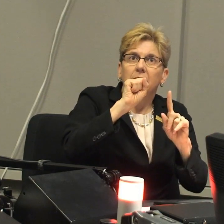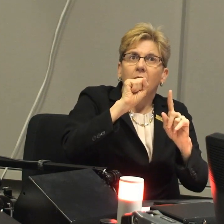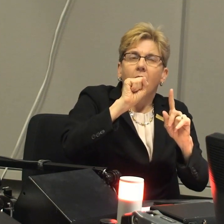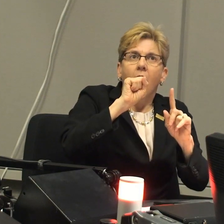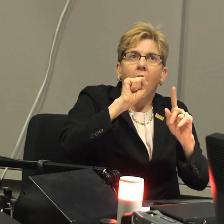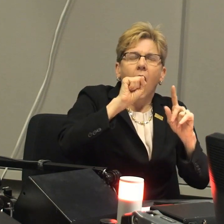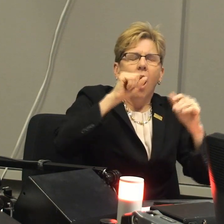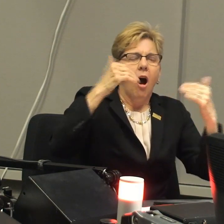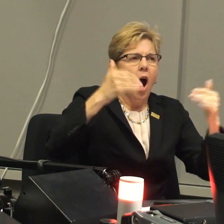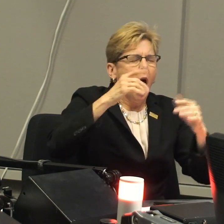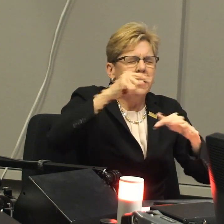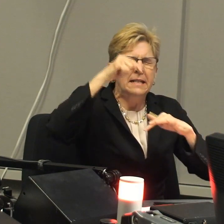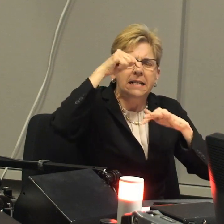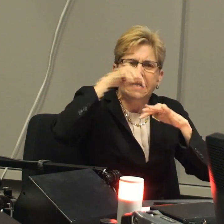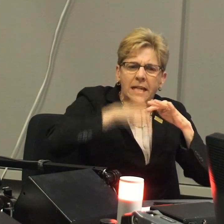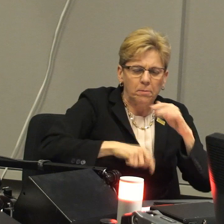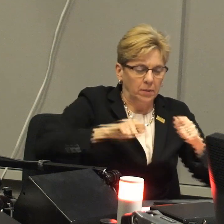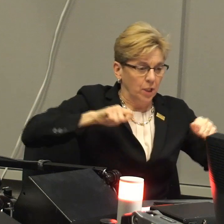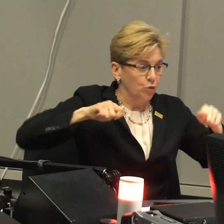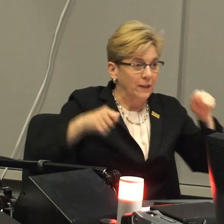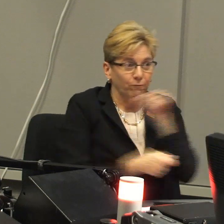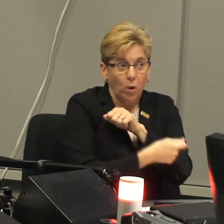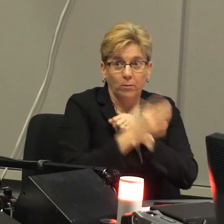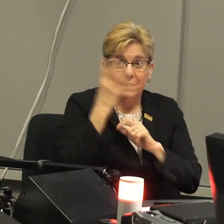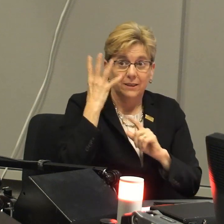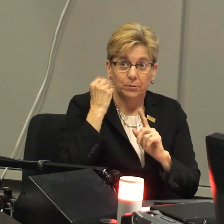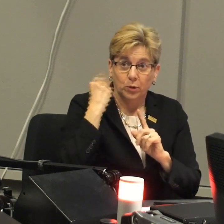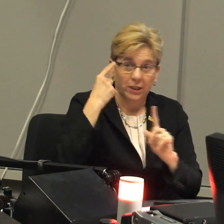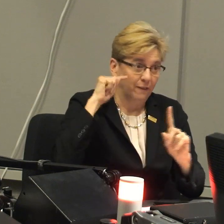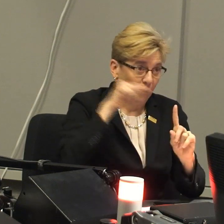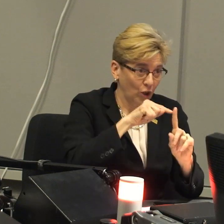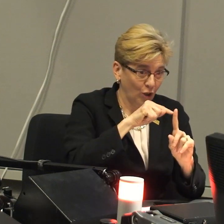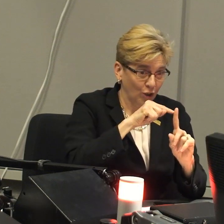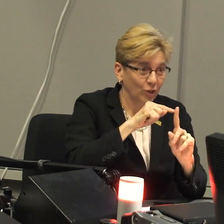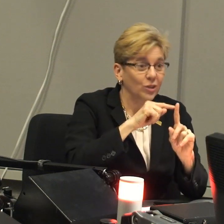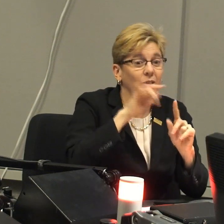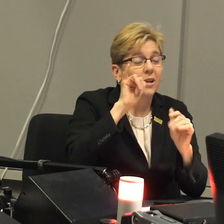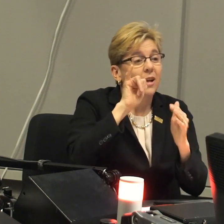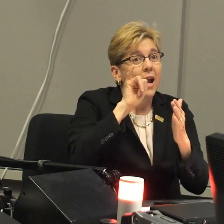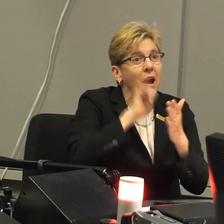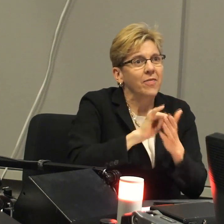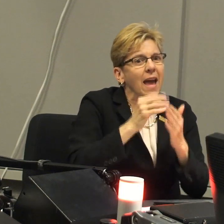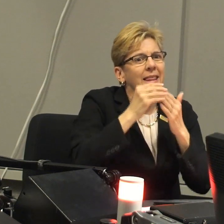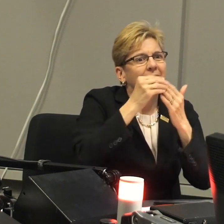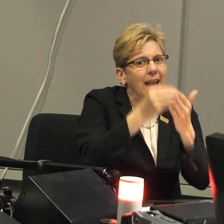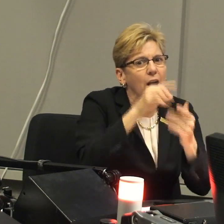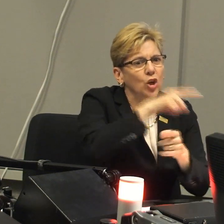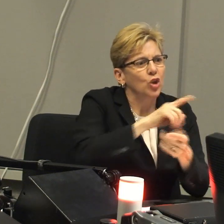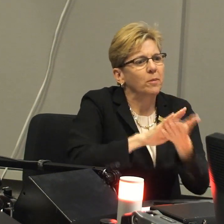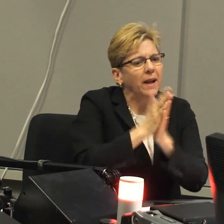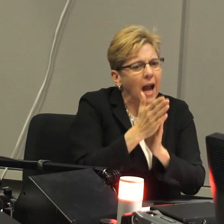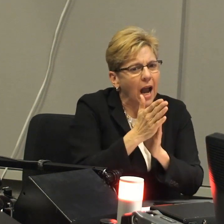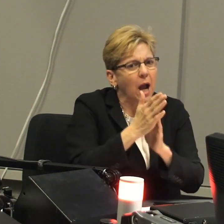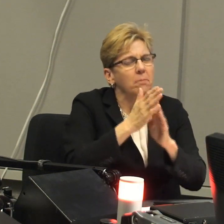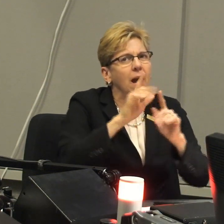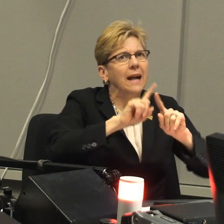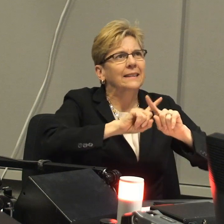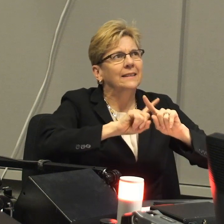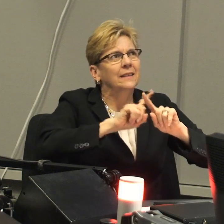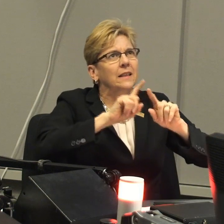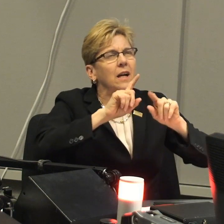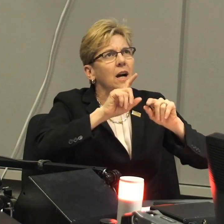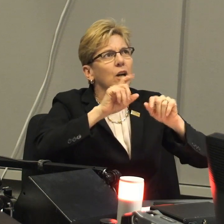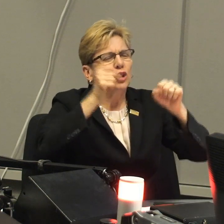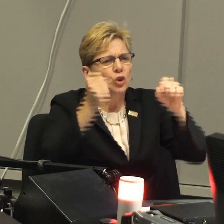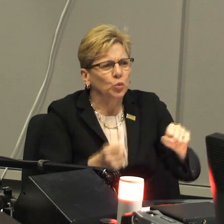immersion experience. And she described her experience at Gallaudet as being similar, a deep, transforming experience for her that